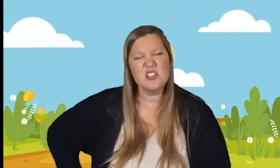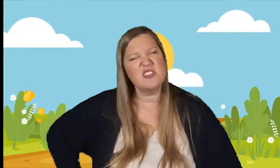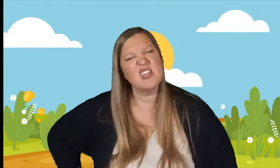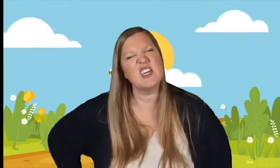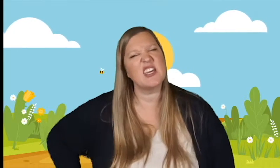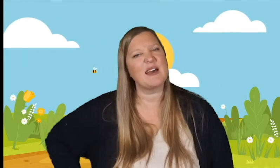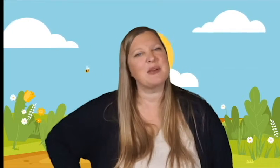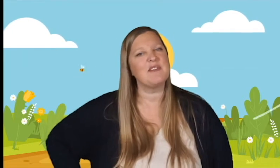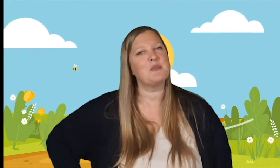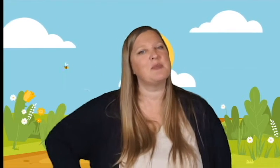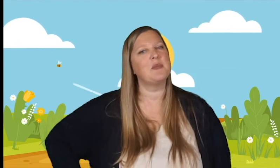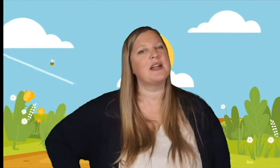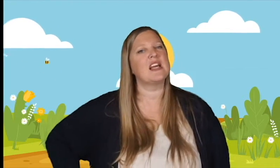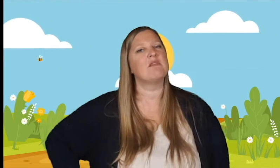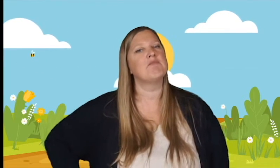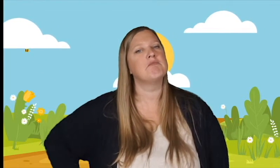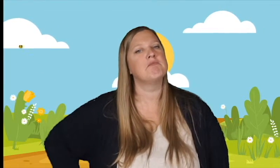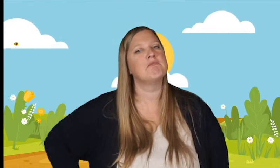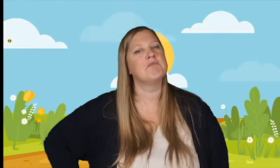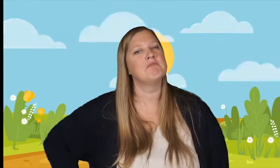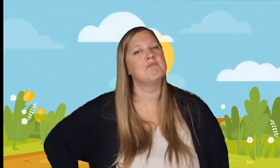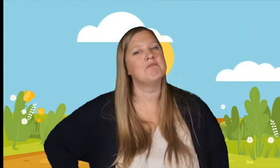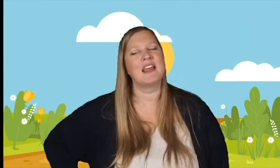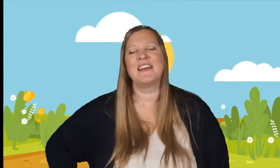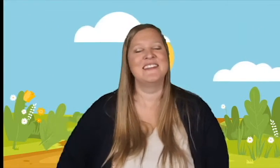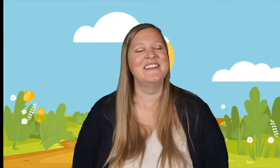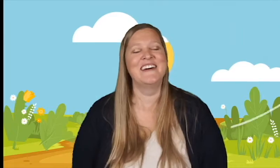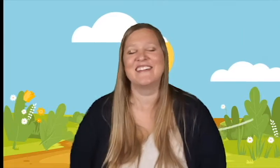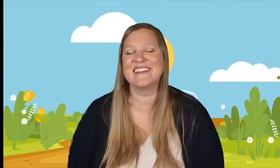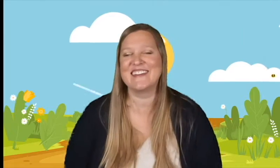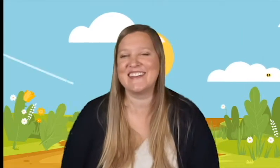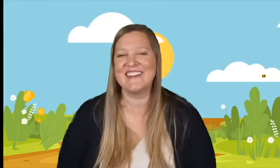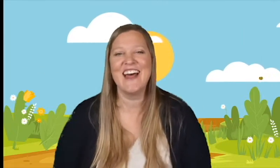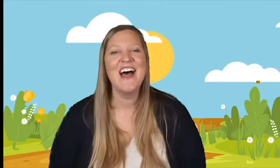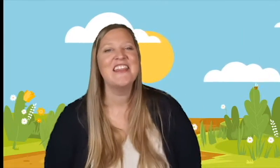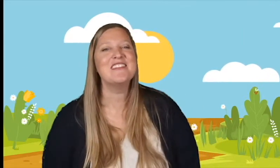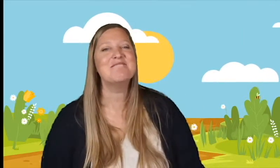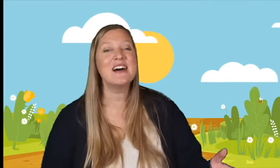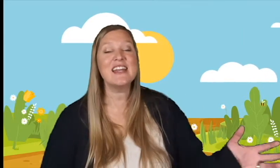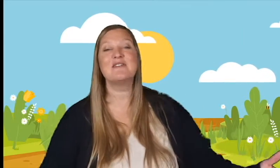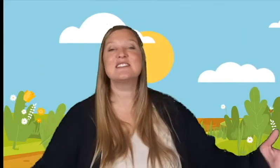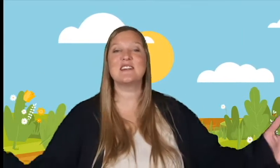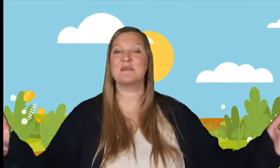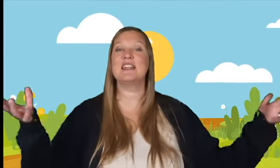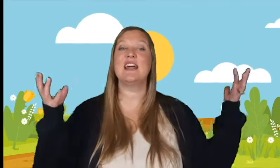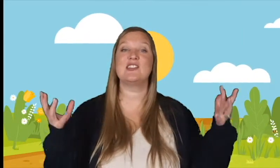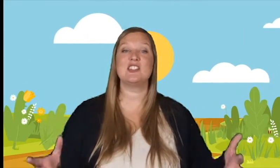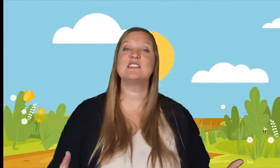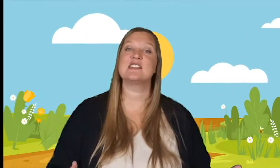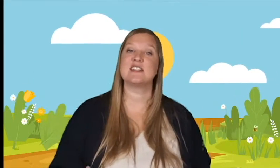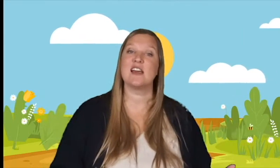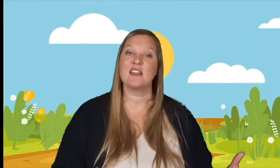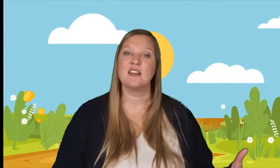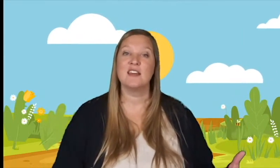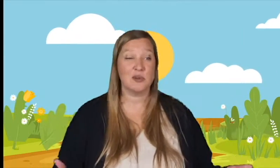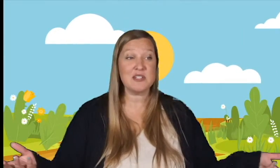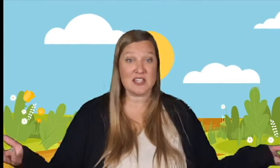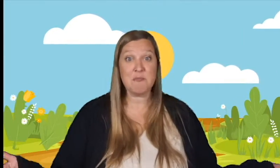you think he kept giving people money? No, he didn't. The money was something that Jesus did. It was a